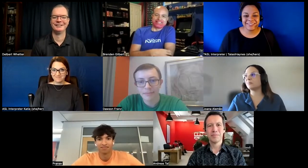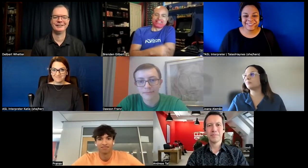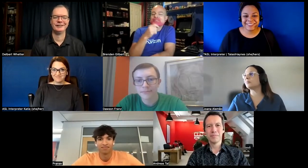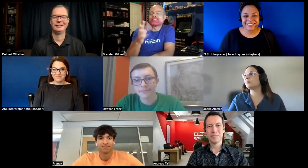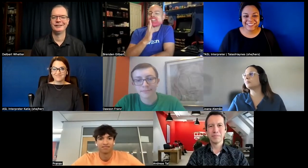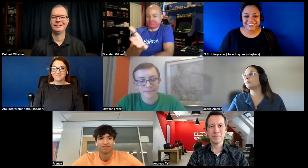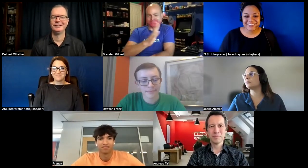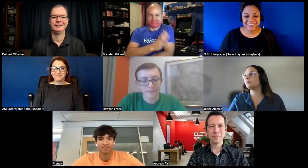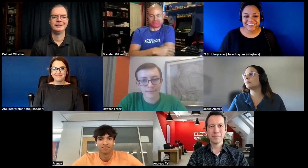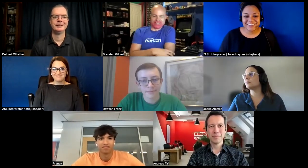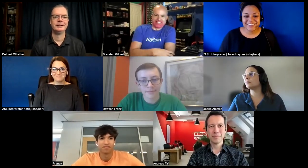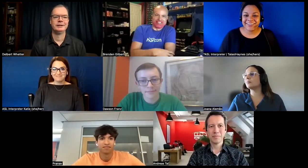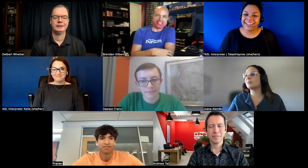go ahead